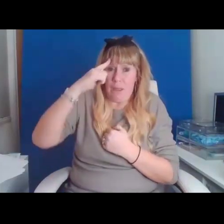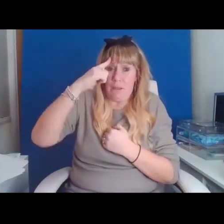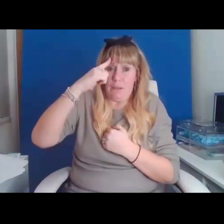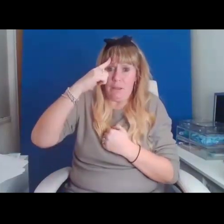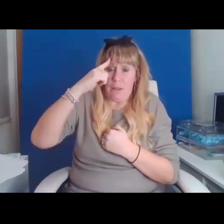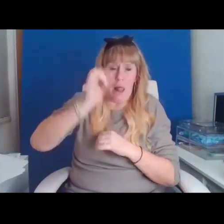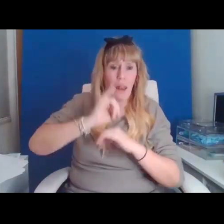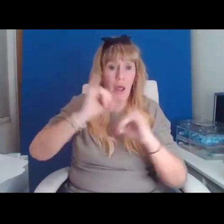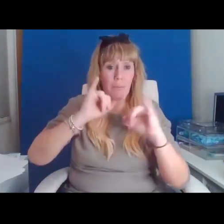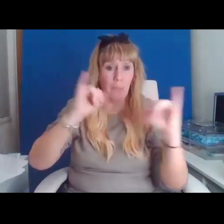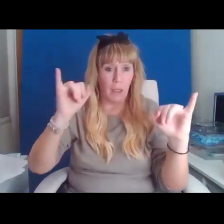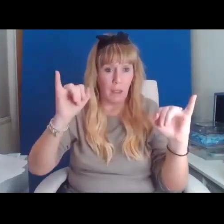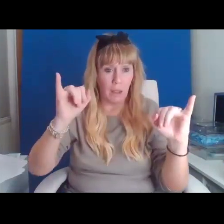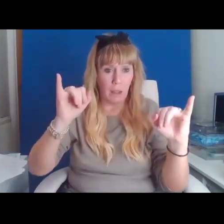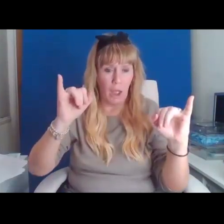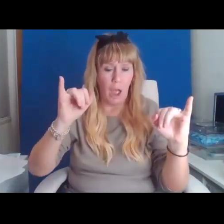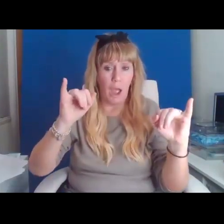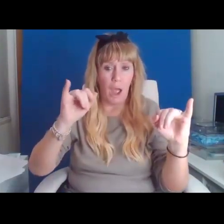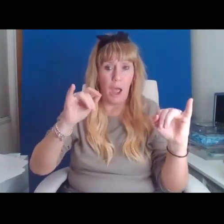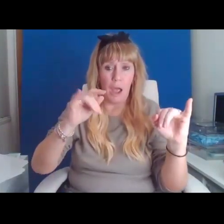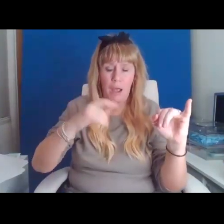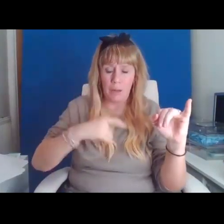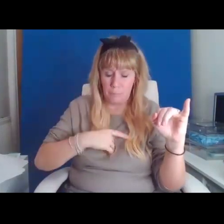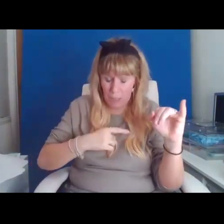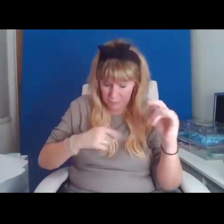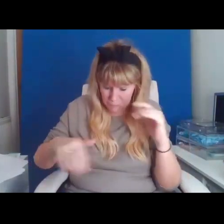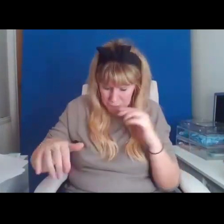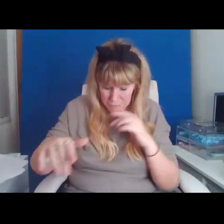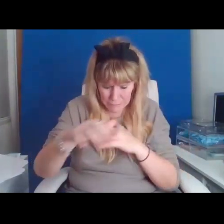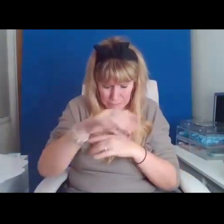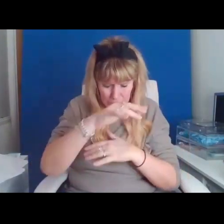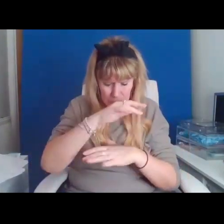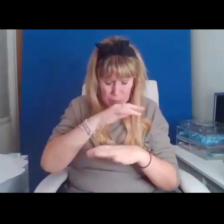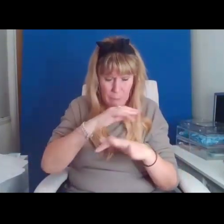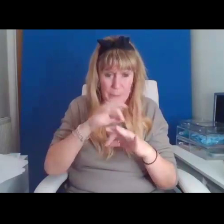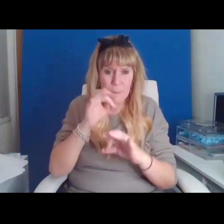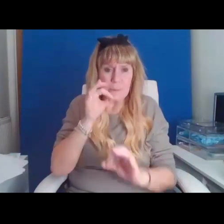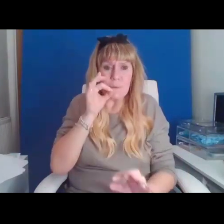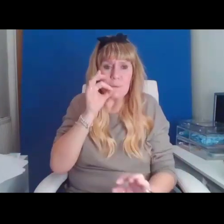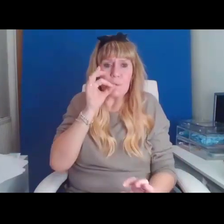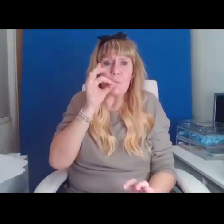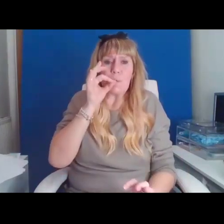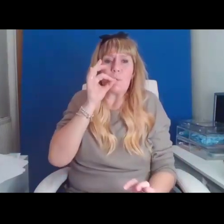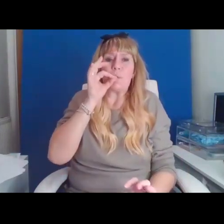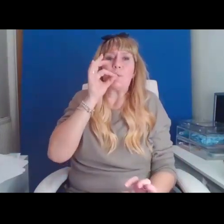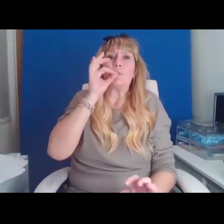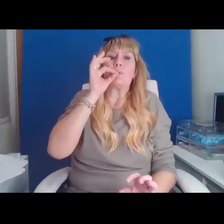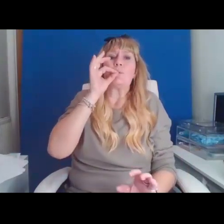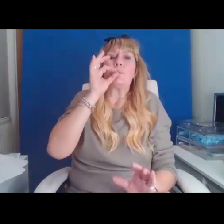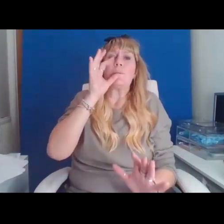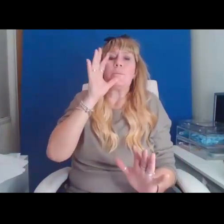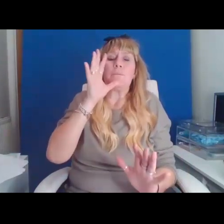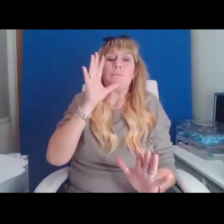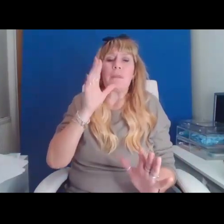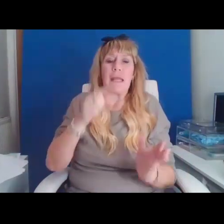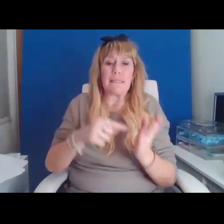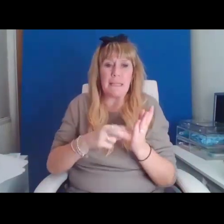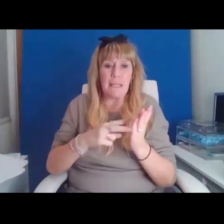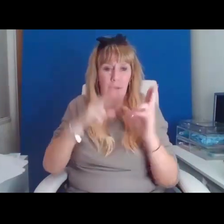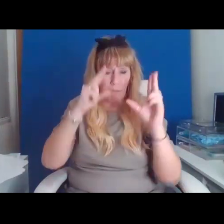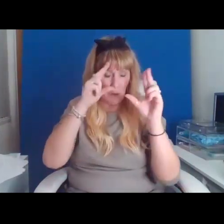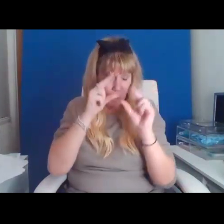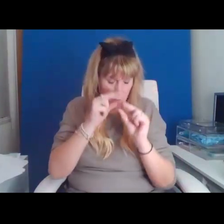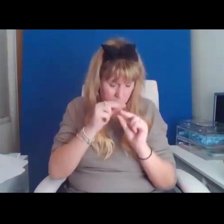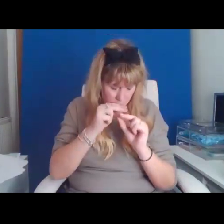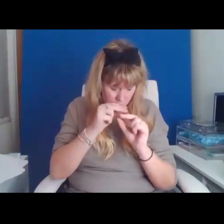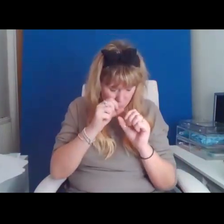relight my smoke, TV through closed eyes, blinking open, then out again.